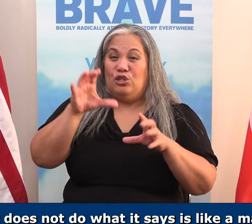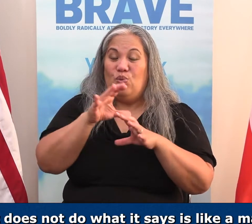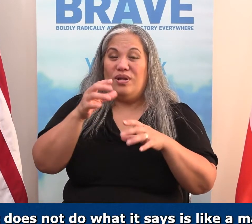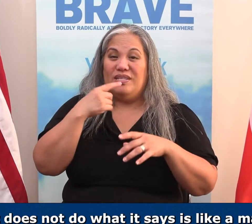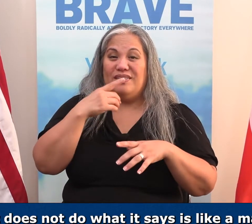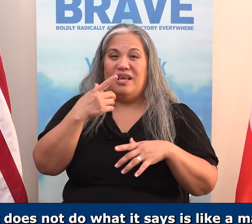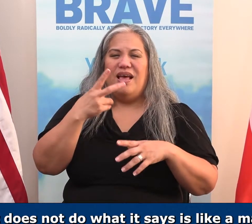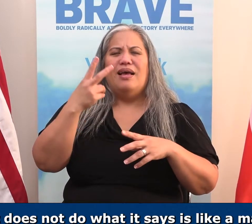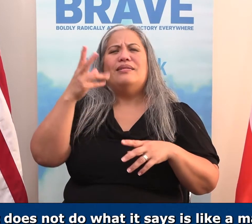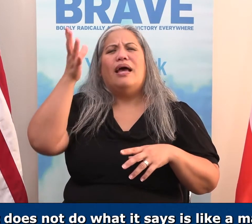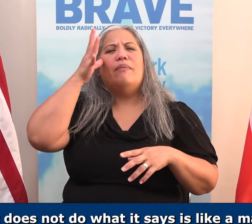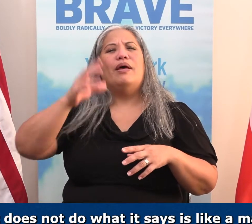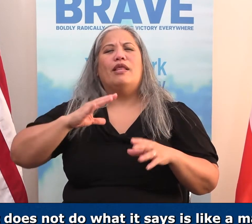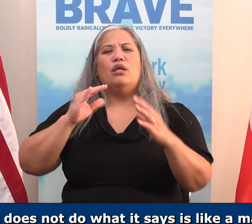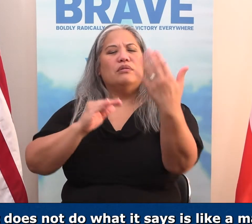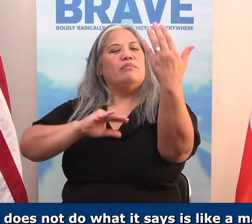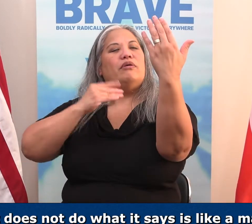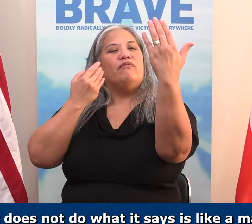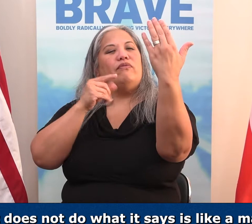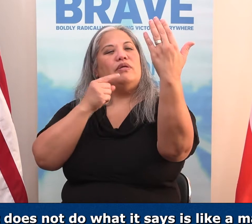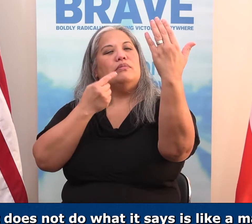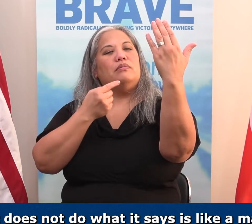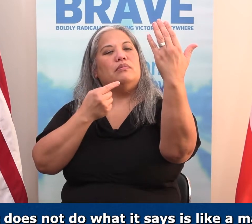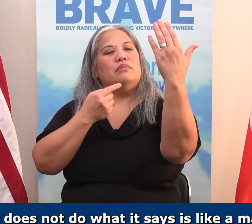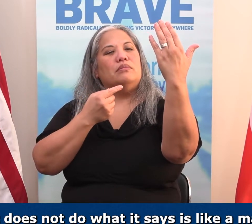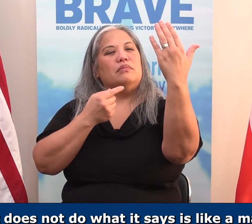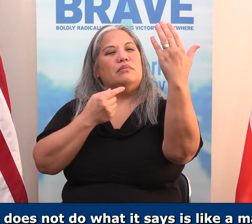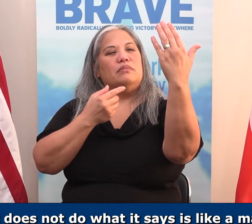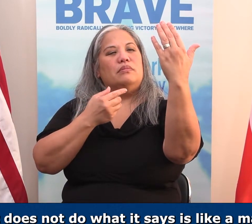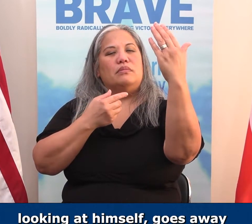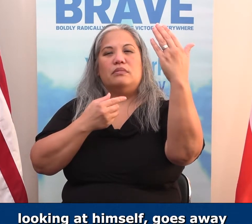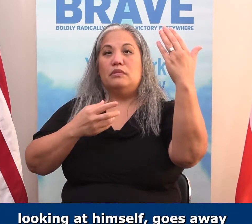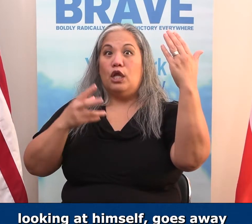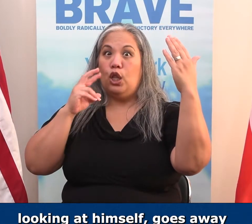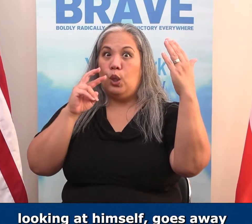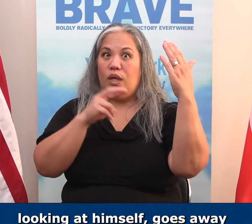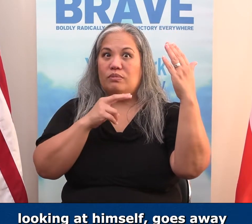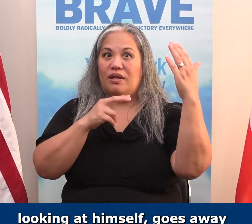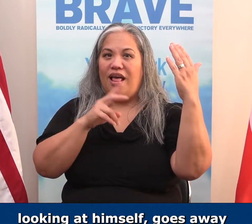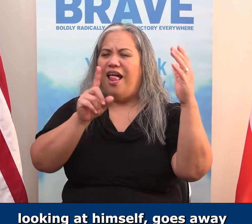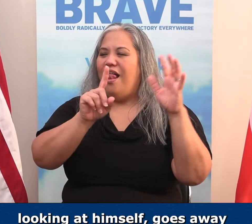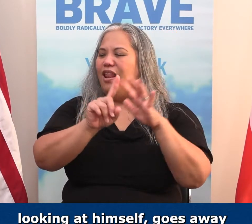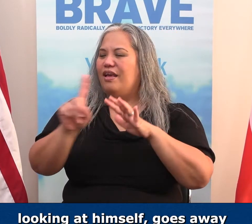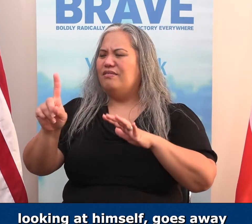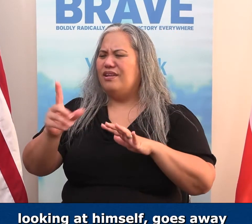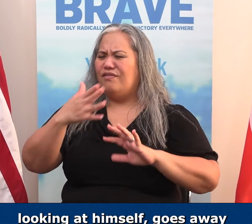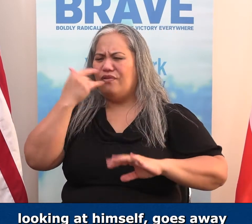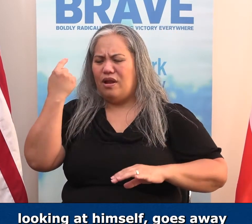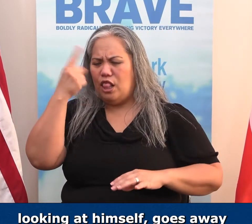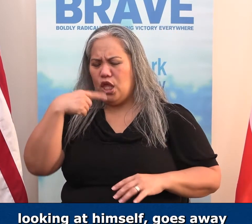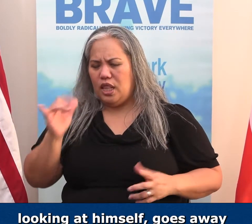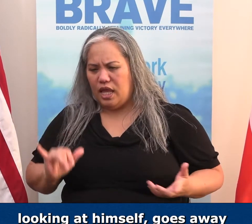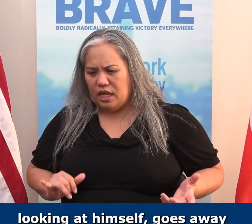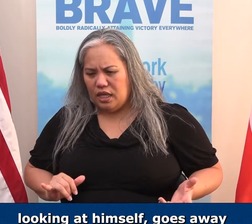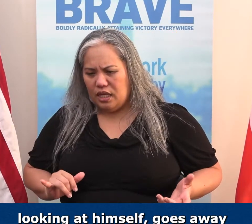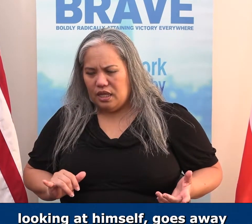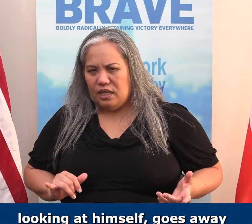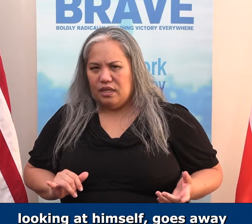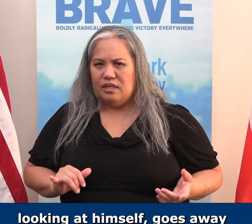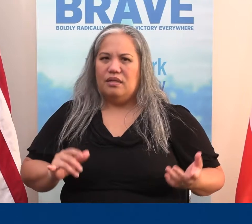do what it says, is like a man who looks at his face in the mirror, and after looking at himself, goes away and immediately forgets what he looks like.